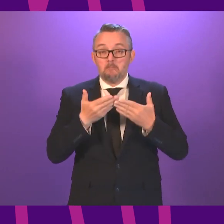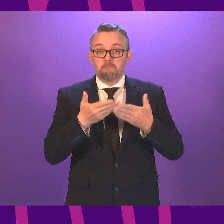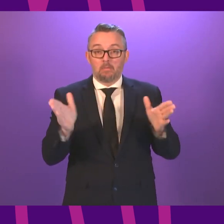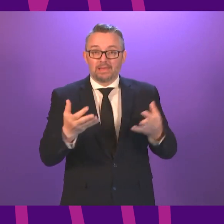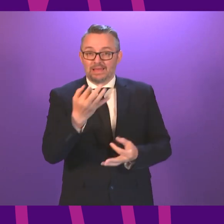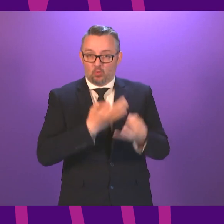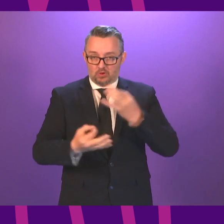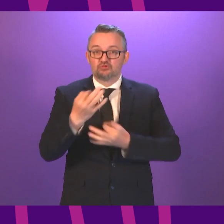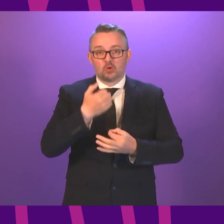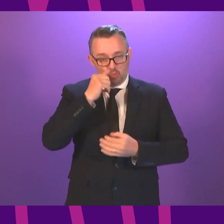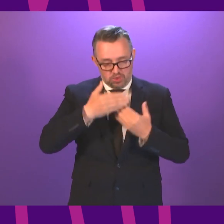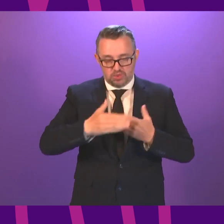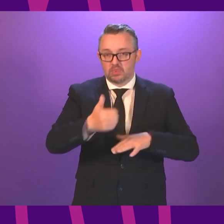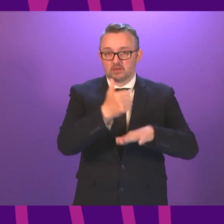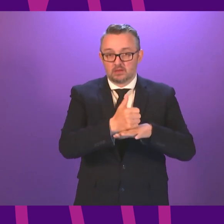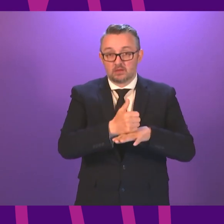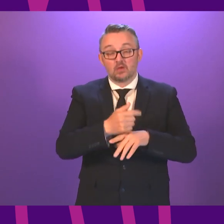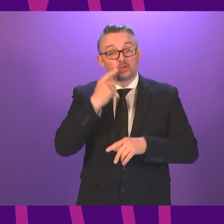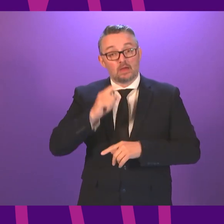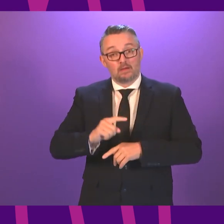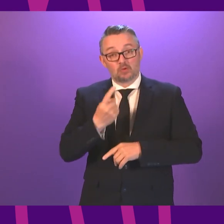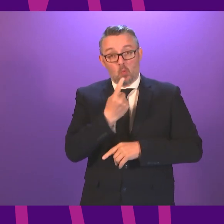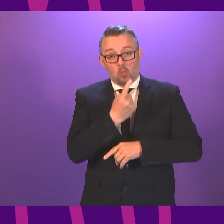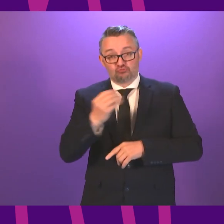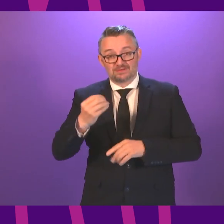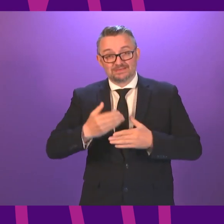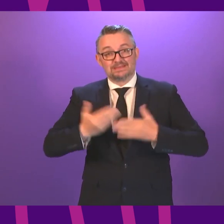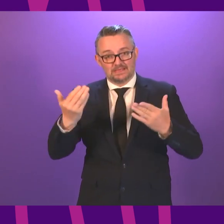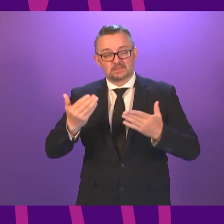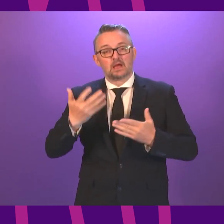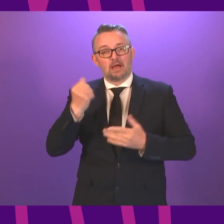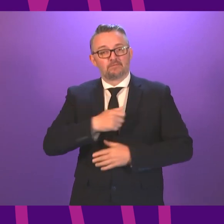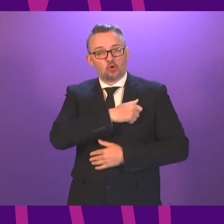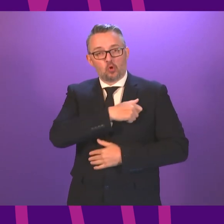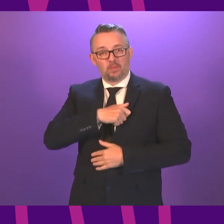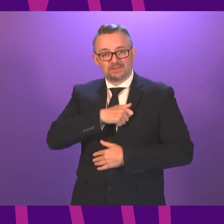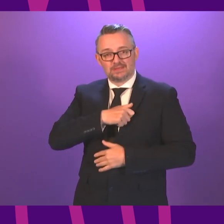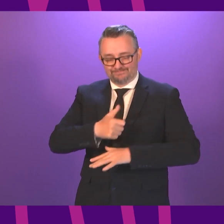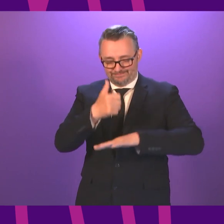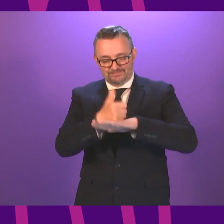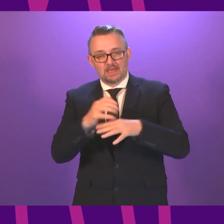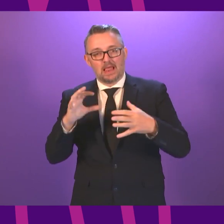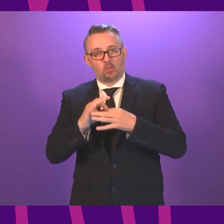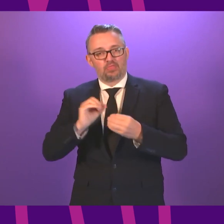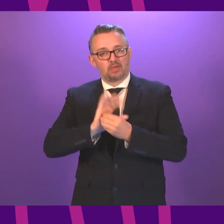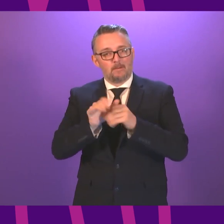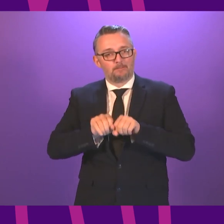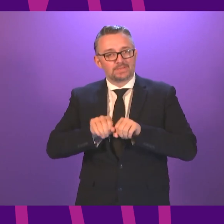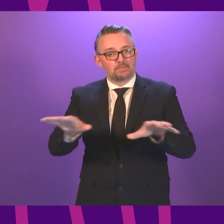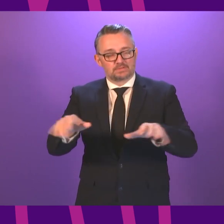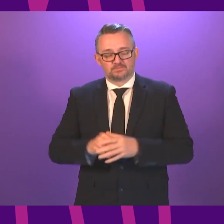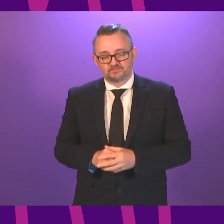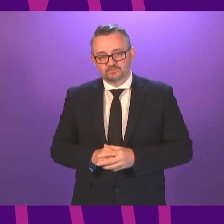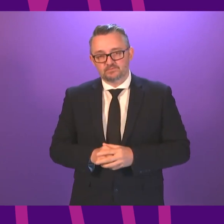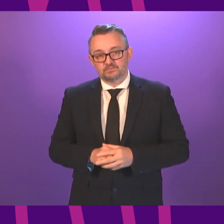and within our first 100 days, we will establish a standing committee on pandemics. We will also lead a wider